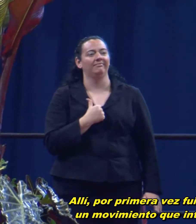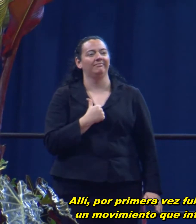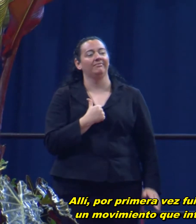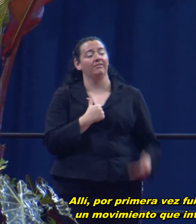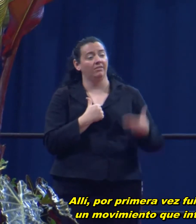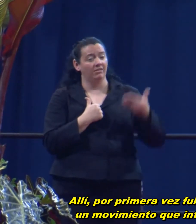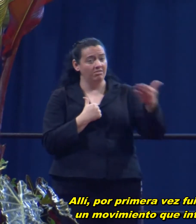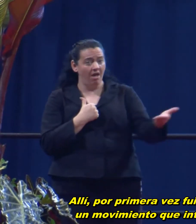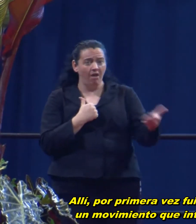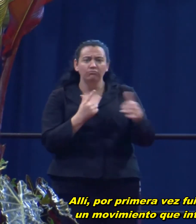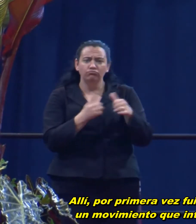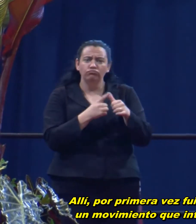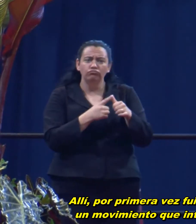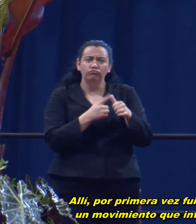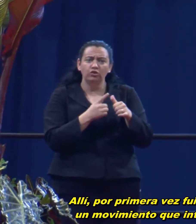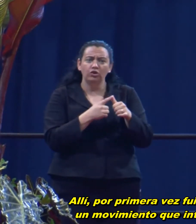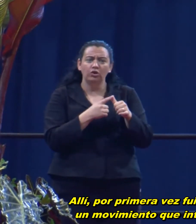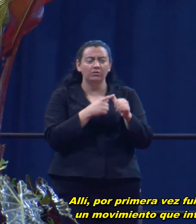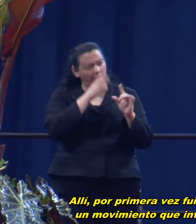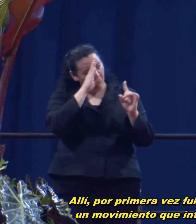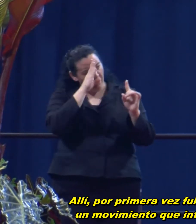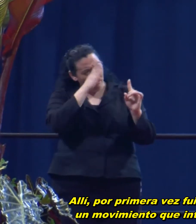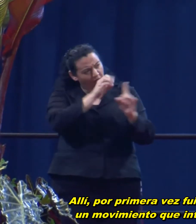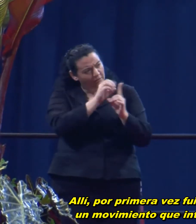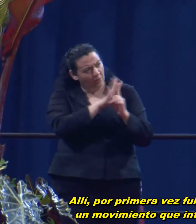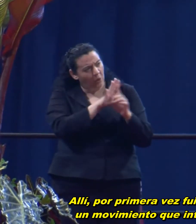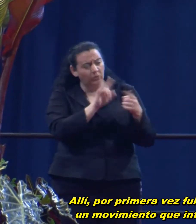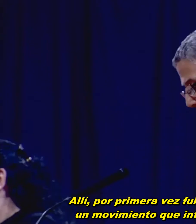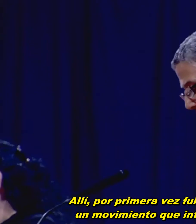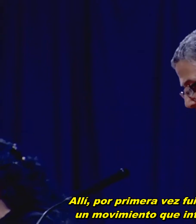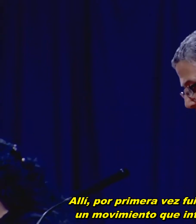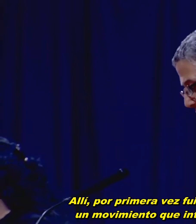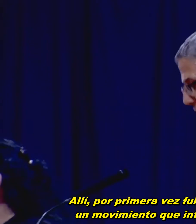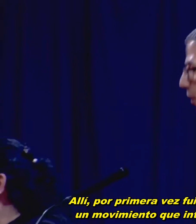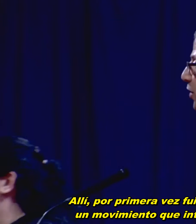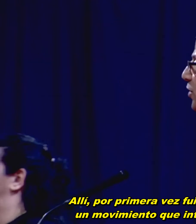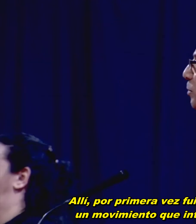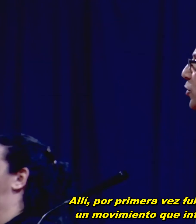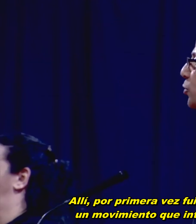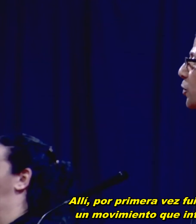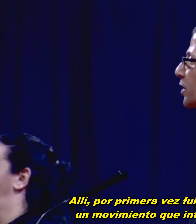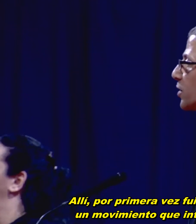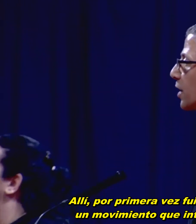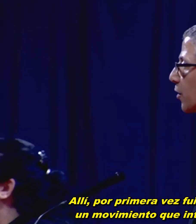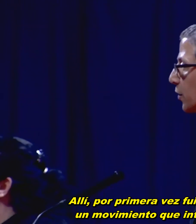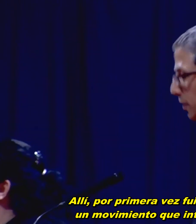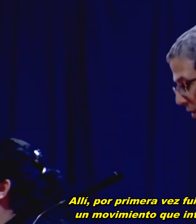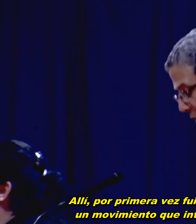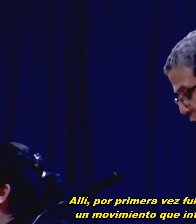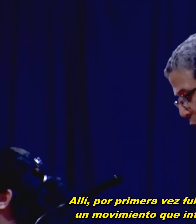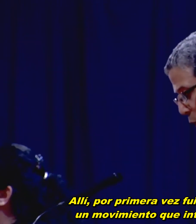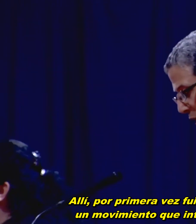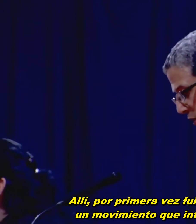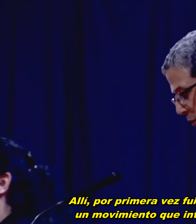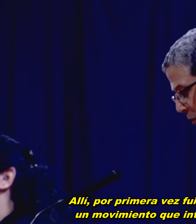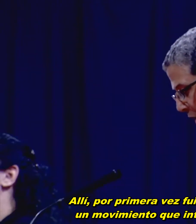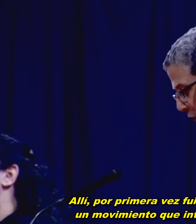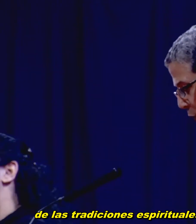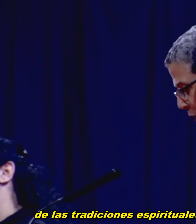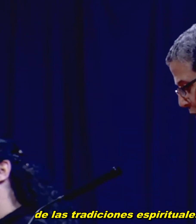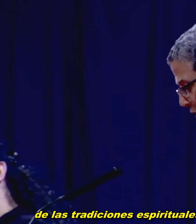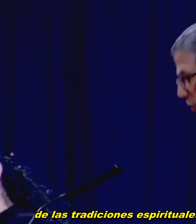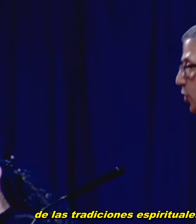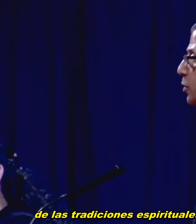There, I was first directly exposed to people and to a movement that attempted to bring together the wisdom